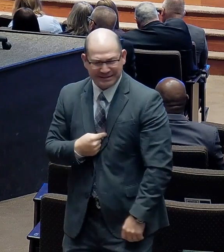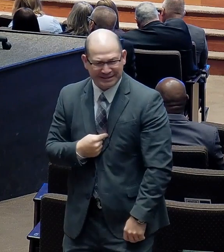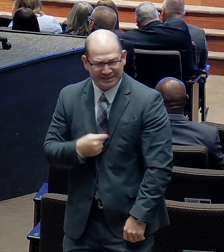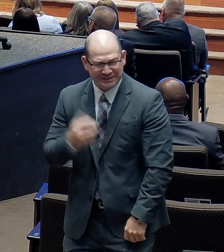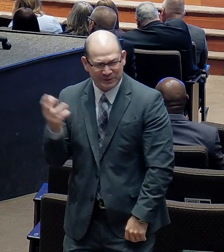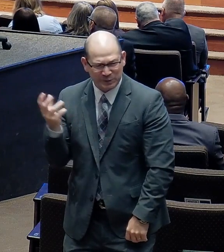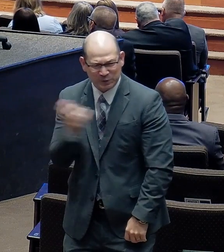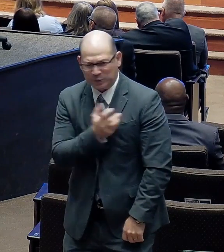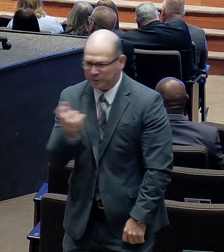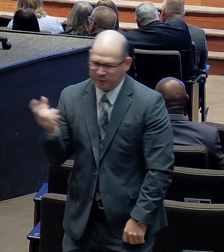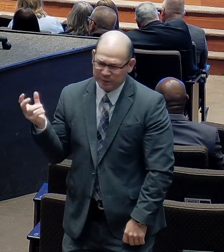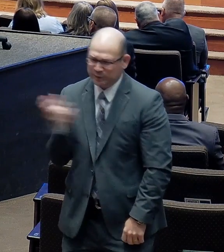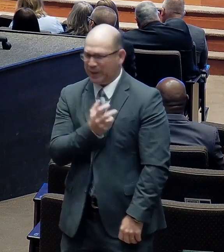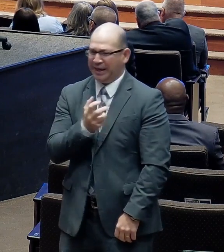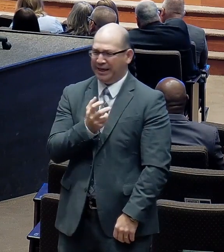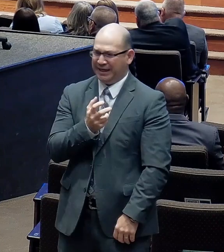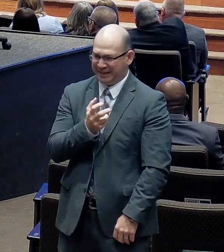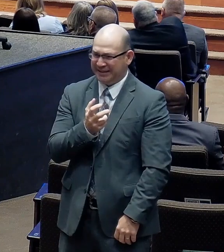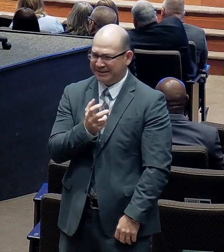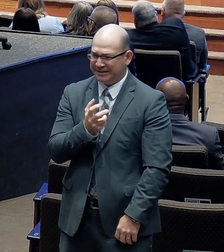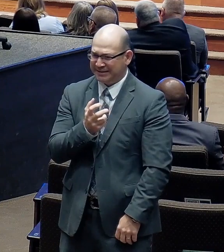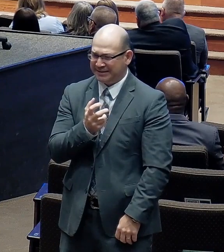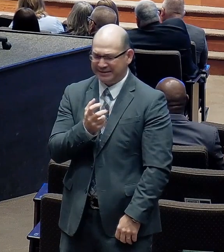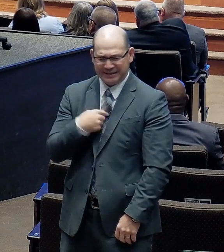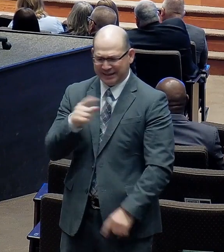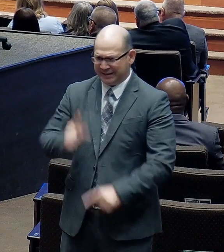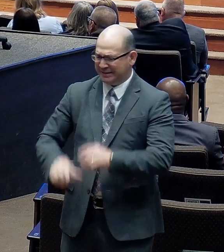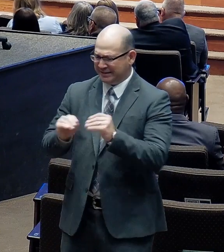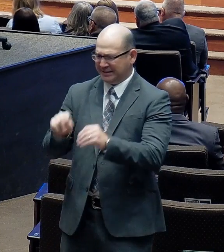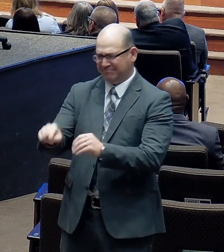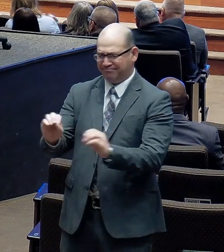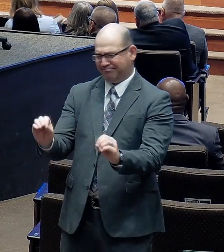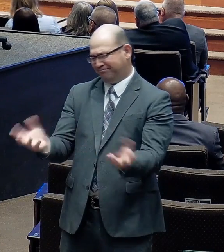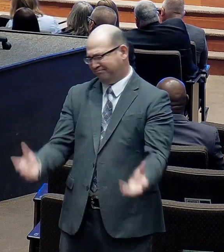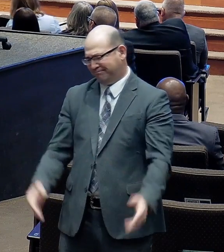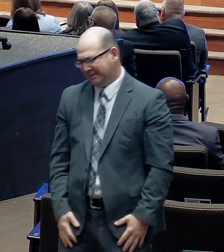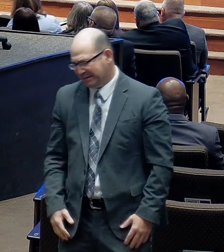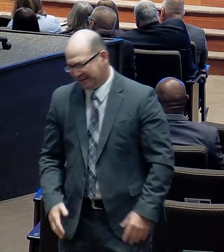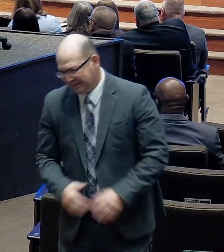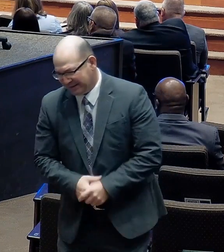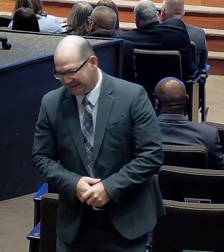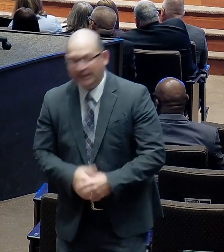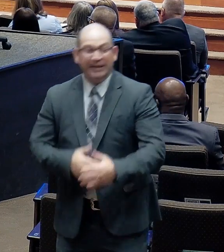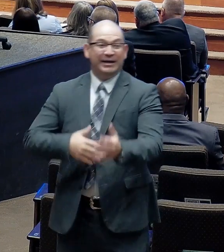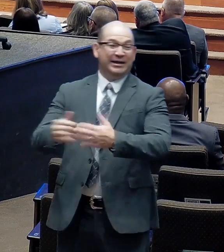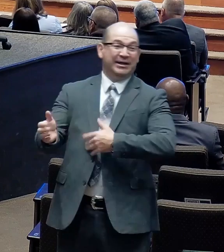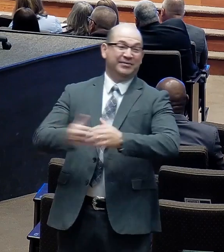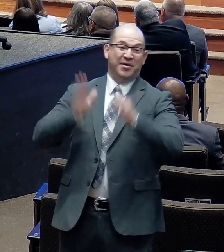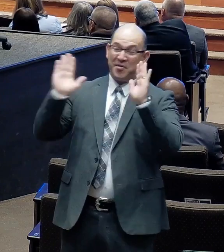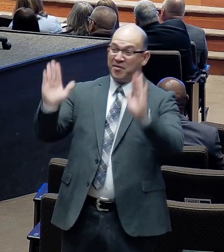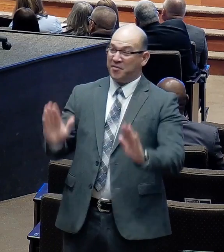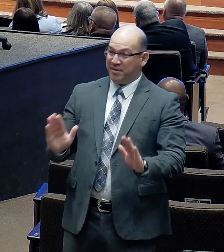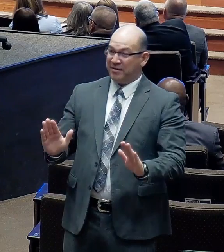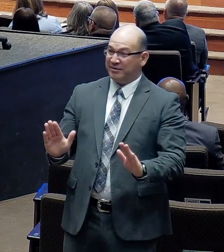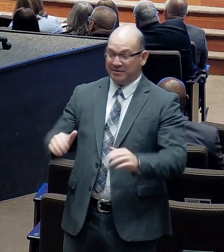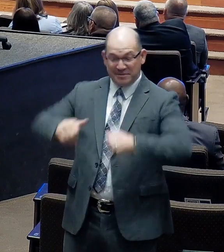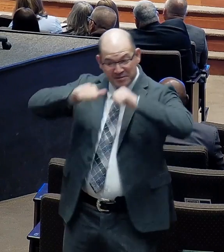than I've ever been able to teach him. But it's been a great blessing, and I am a proud member